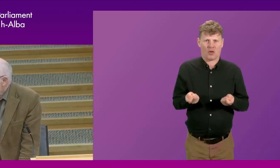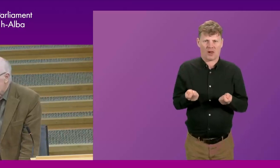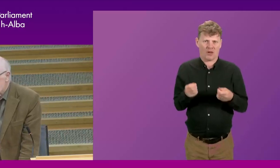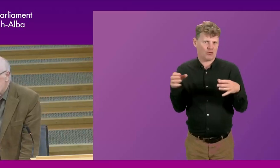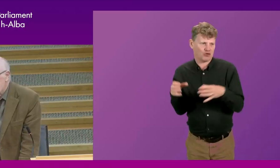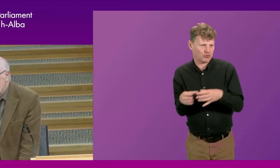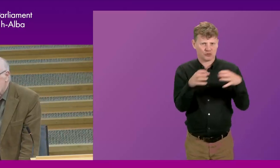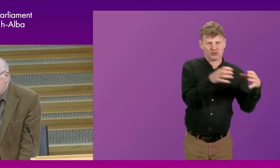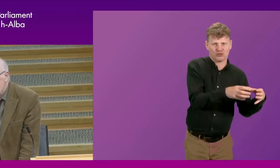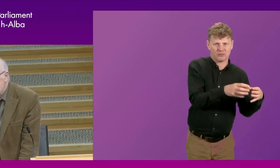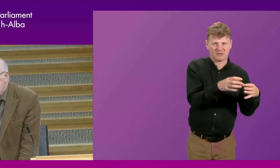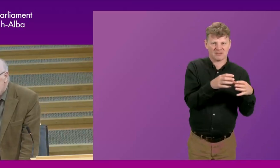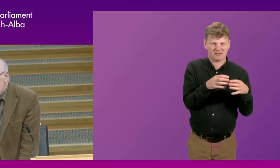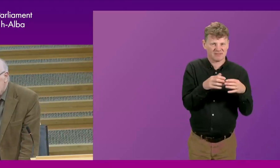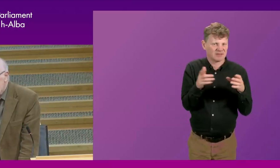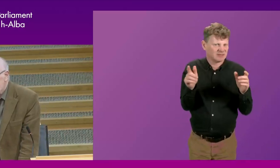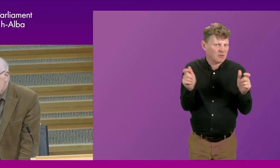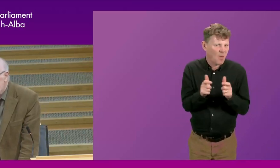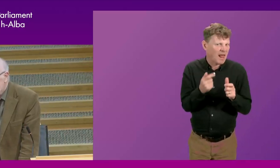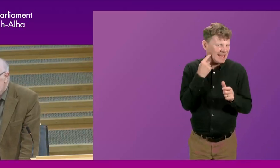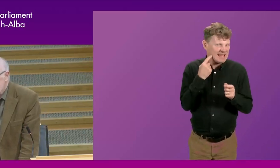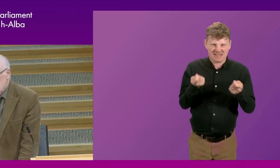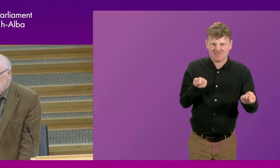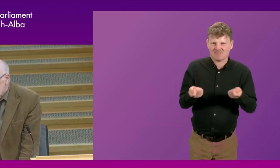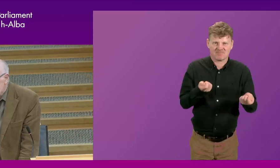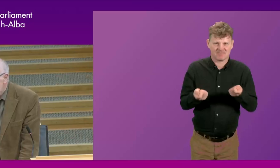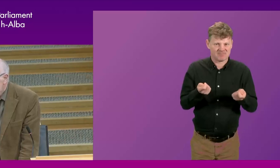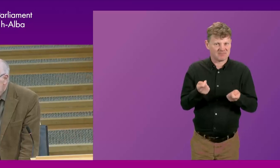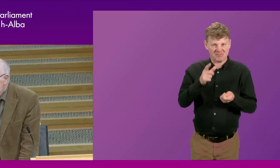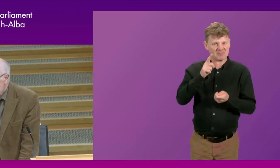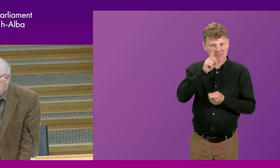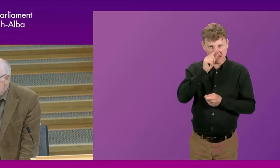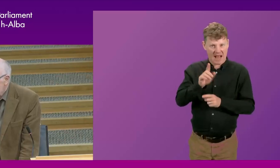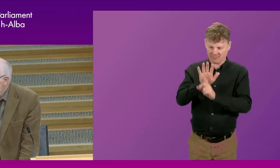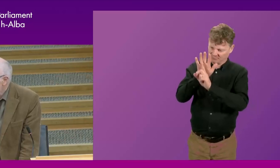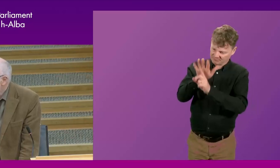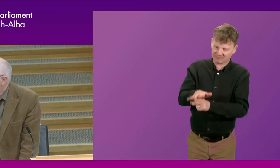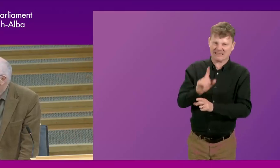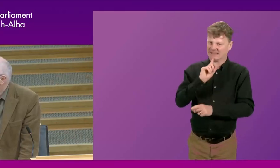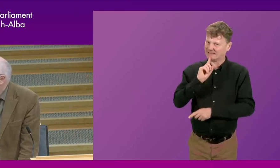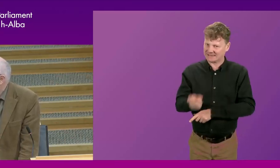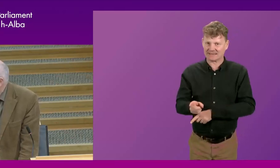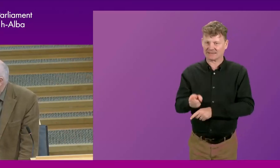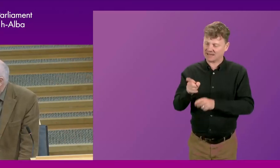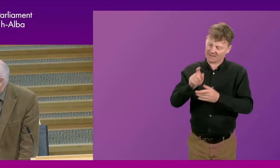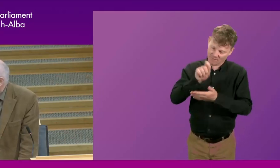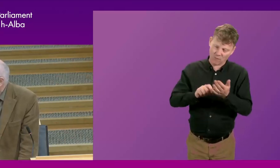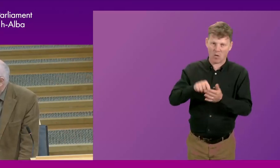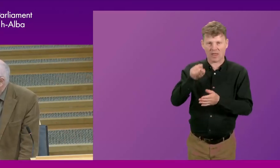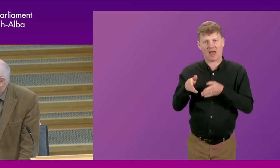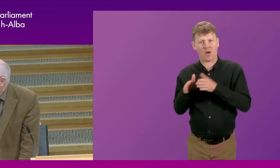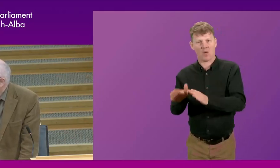party members, and virtually dictate to them on many occasions about how to vote.